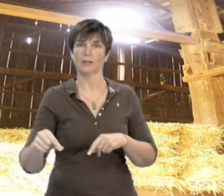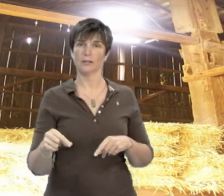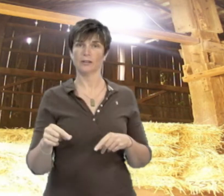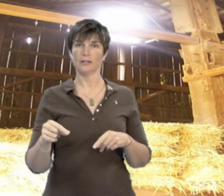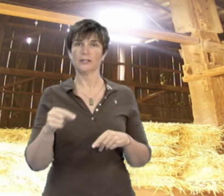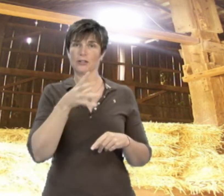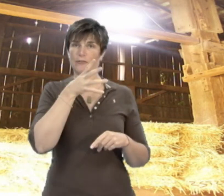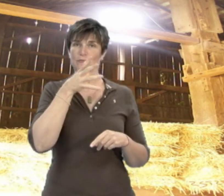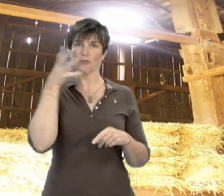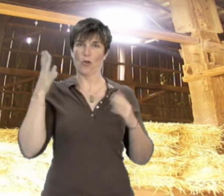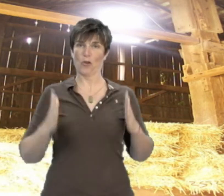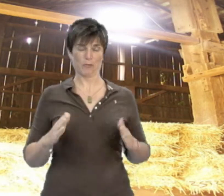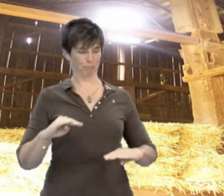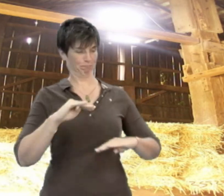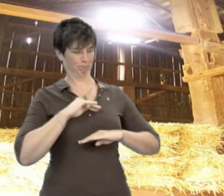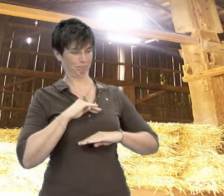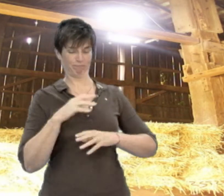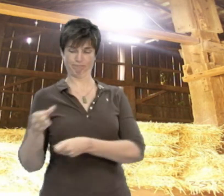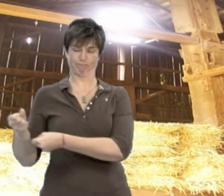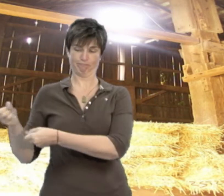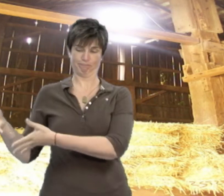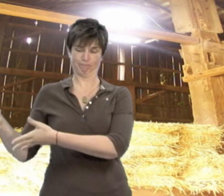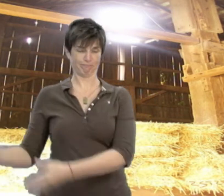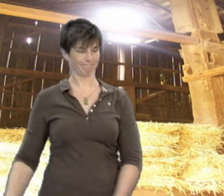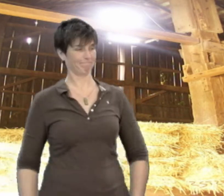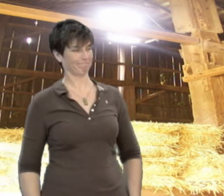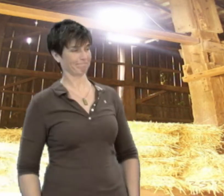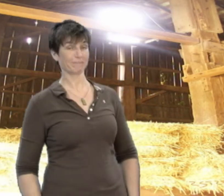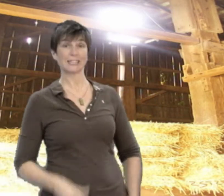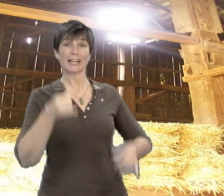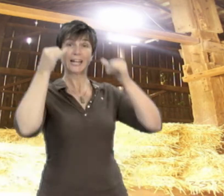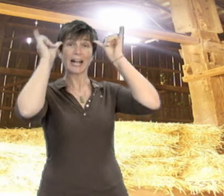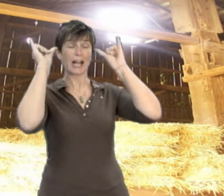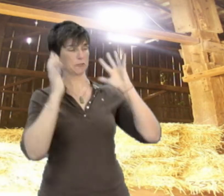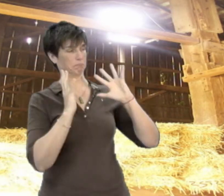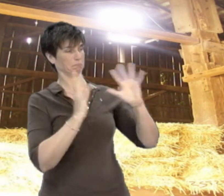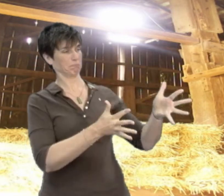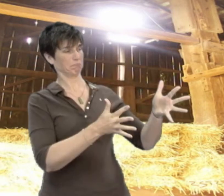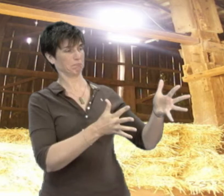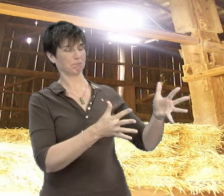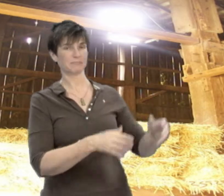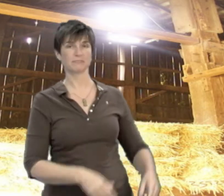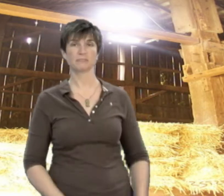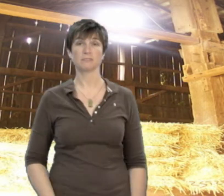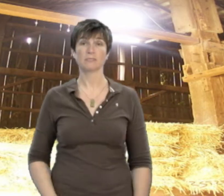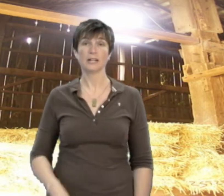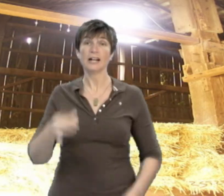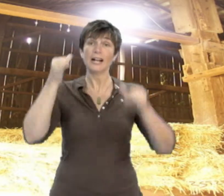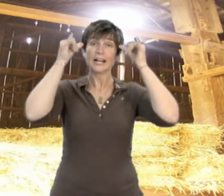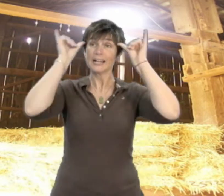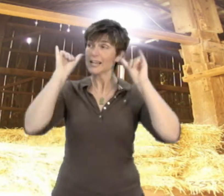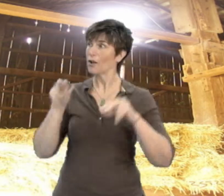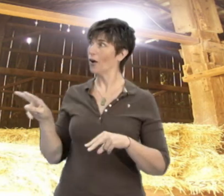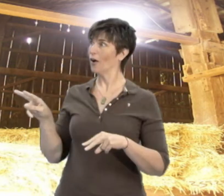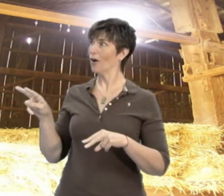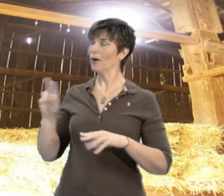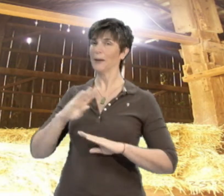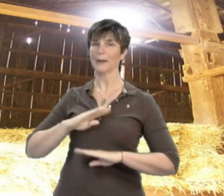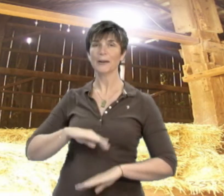out of the barn. The satisfied farmer discarded the stick as the happy cows enjoyed eating the